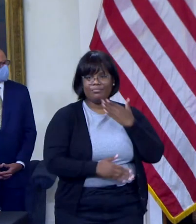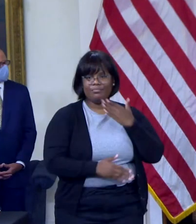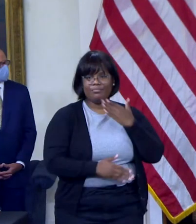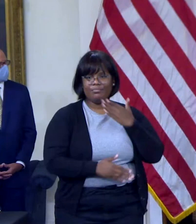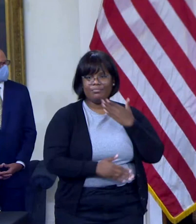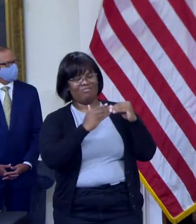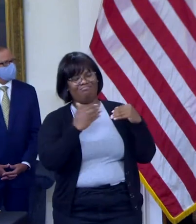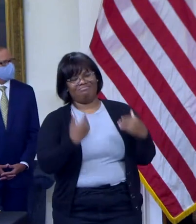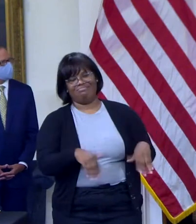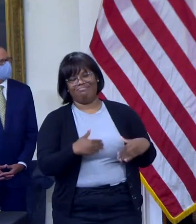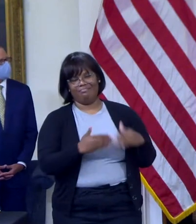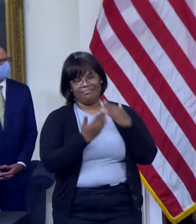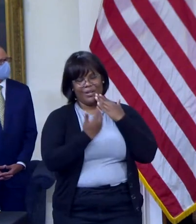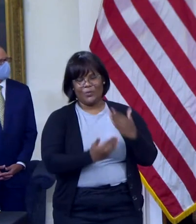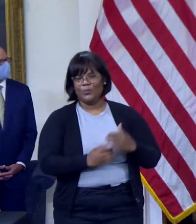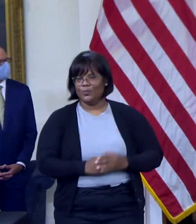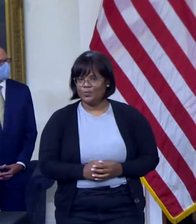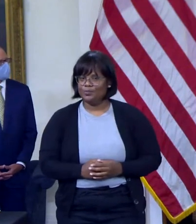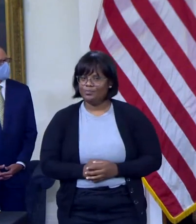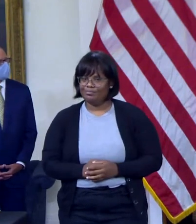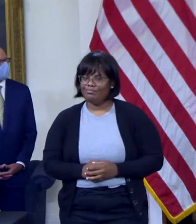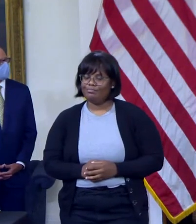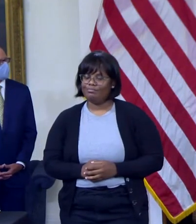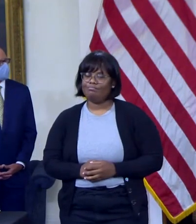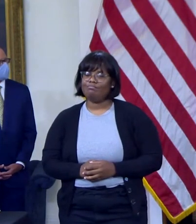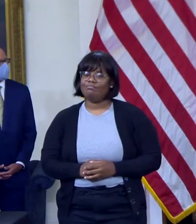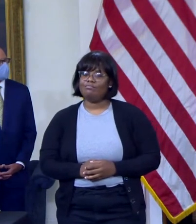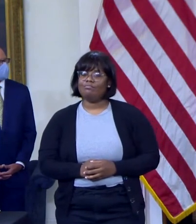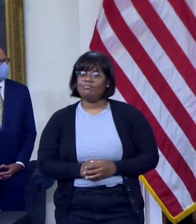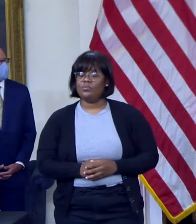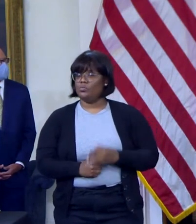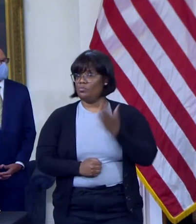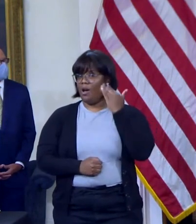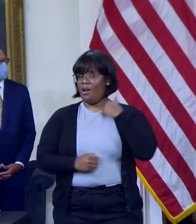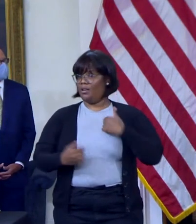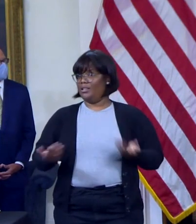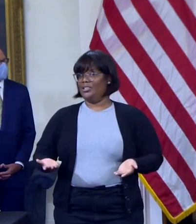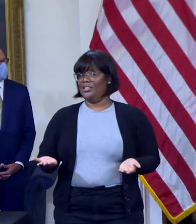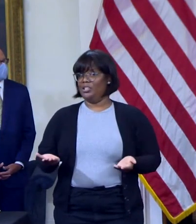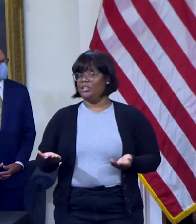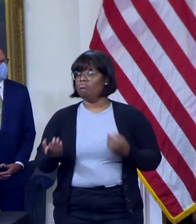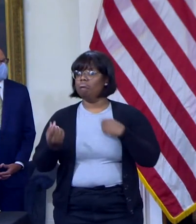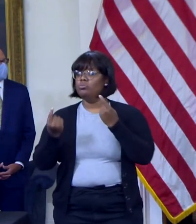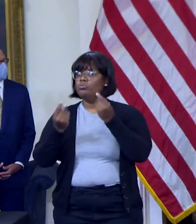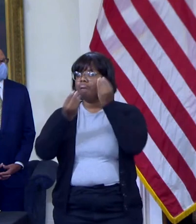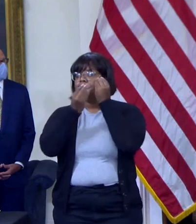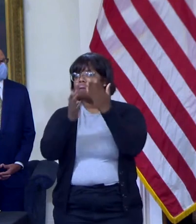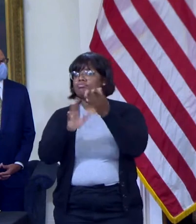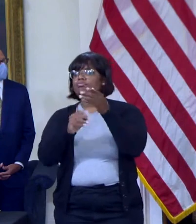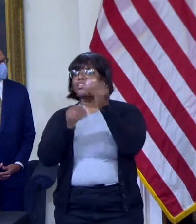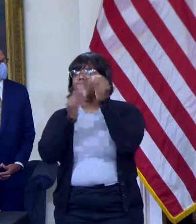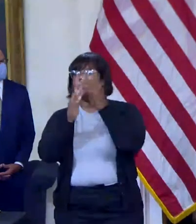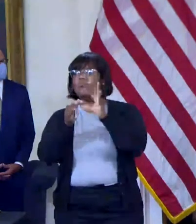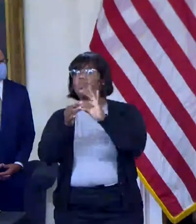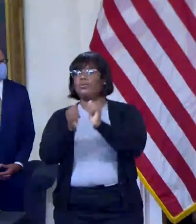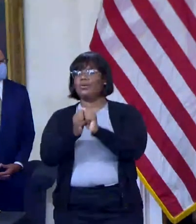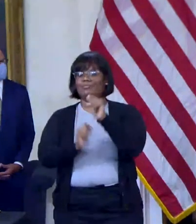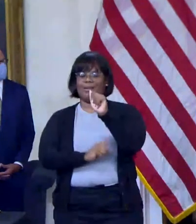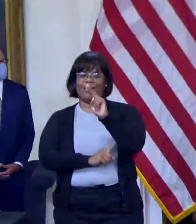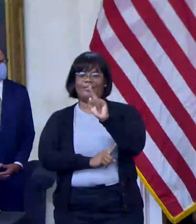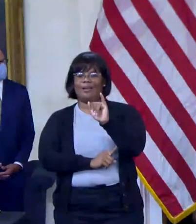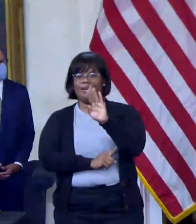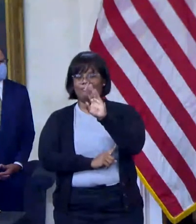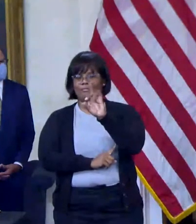I'm here today to provide some important updates also on monoclonal antibody therapy, as the governor has highlighted.